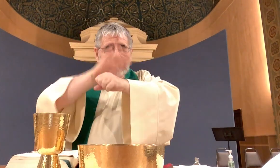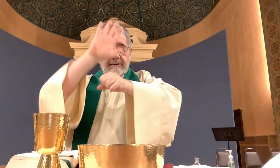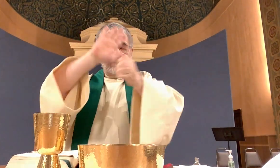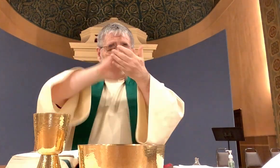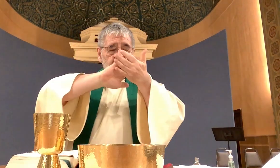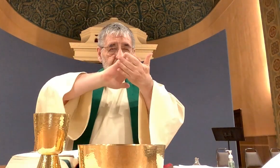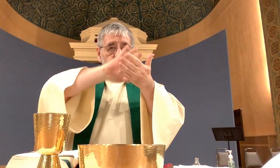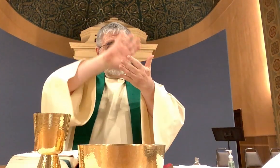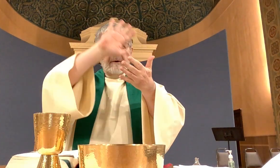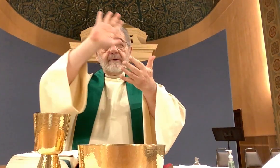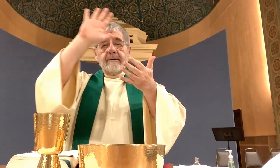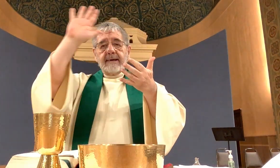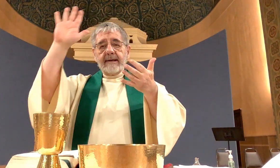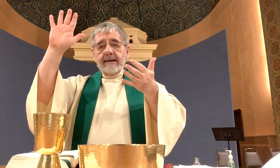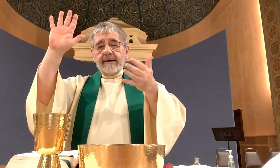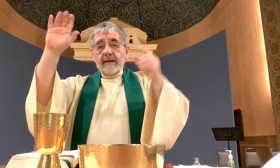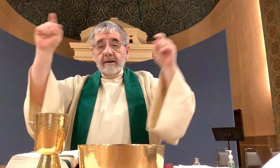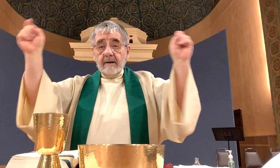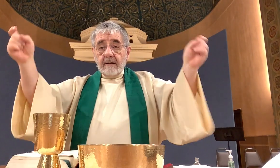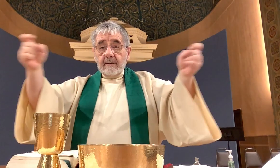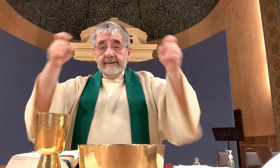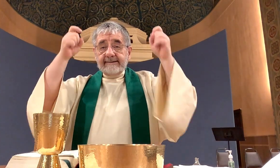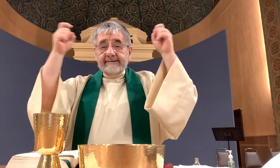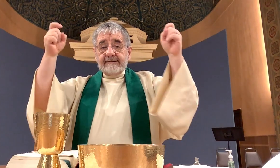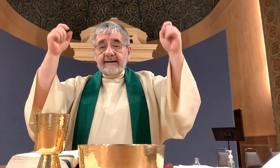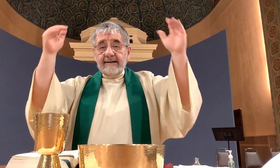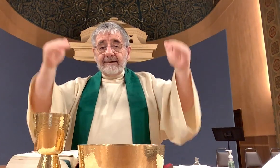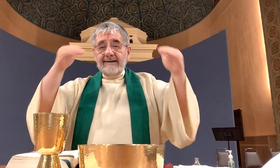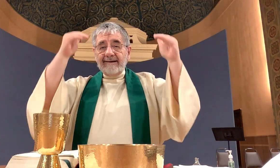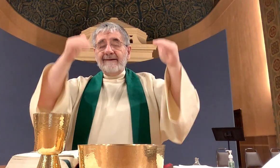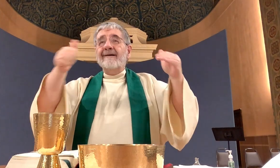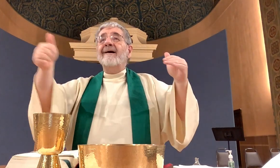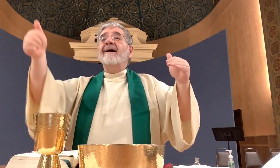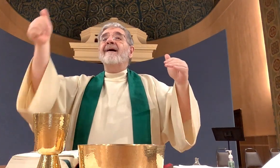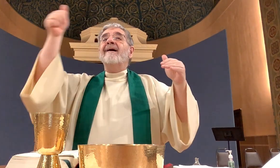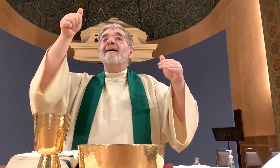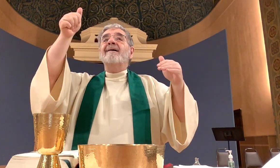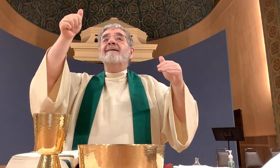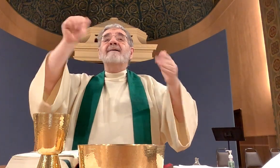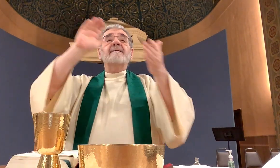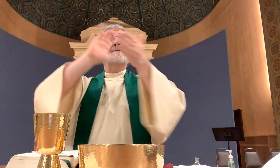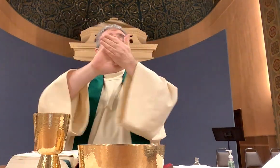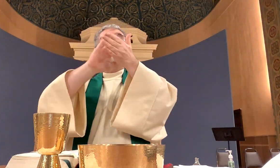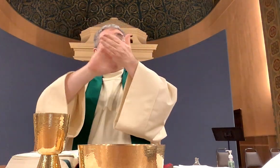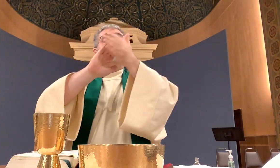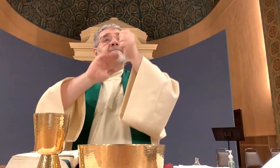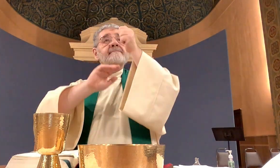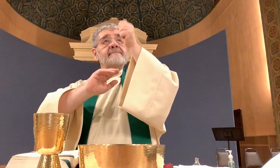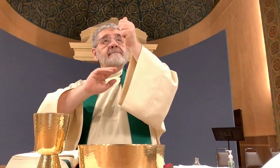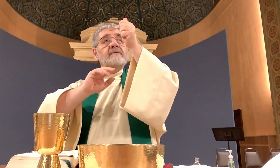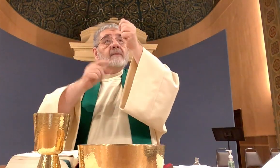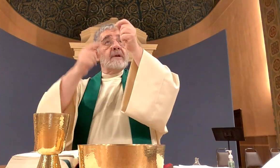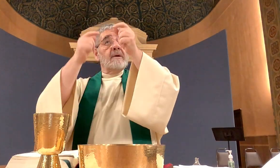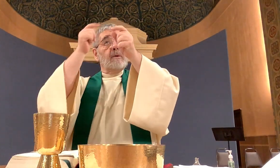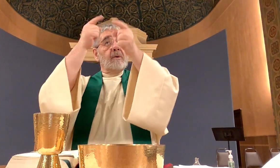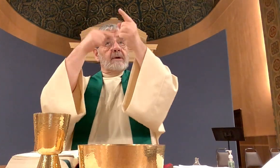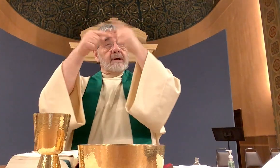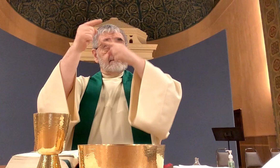Hosanna in the highest blessed is he who comes in the name of the